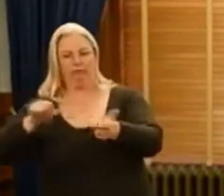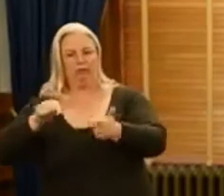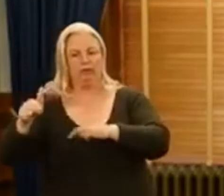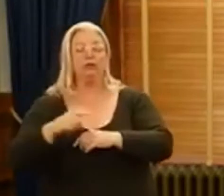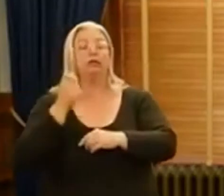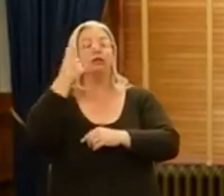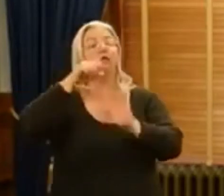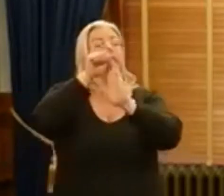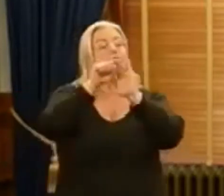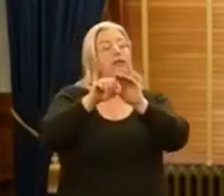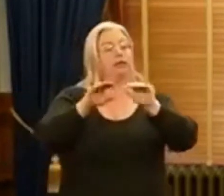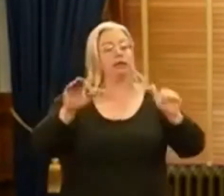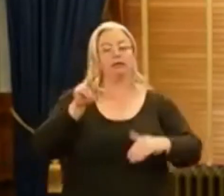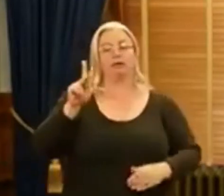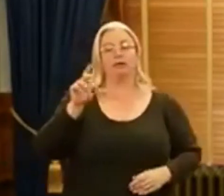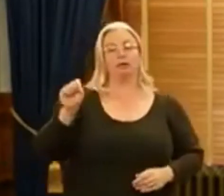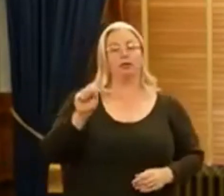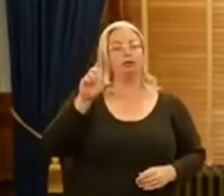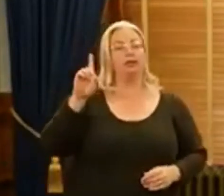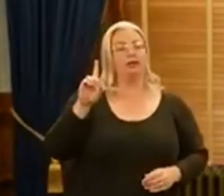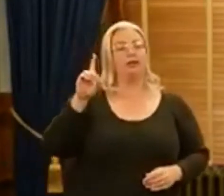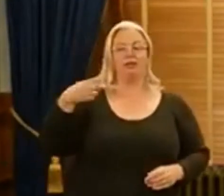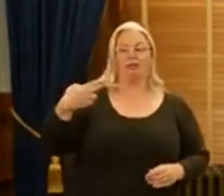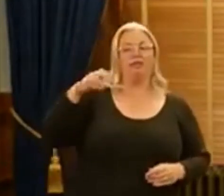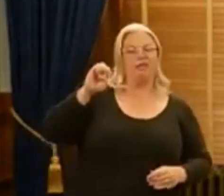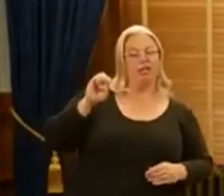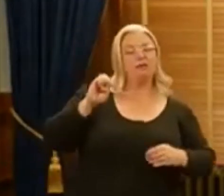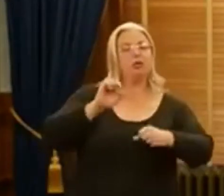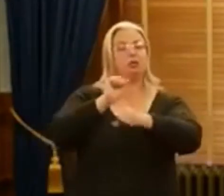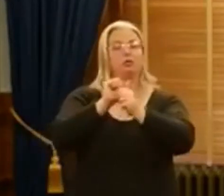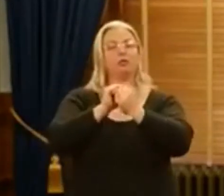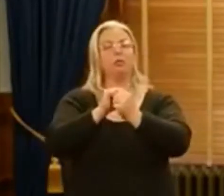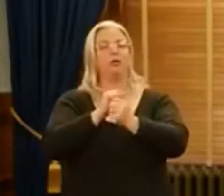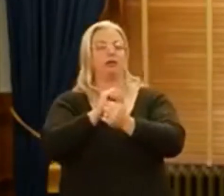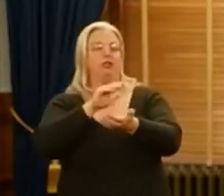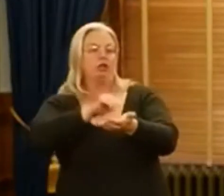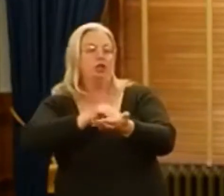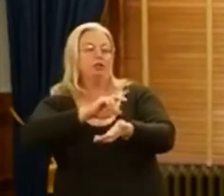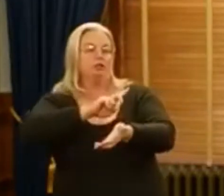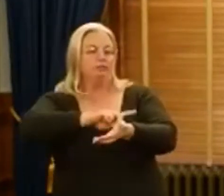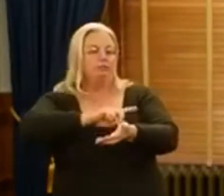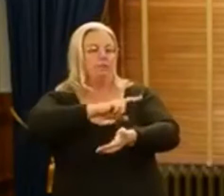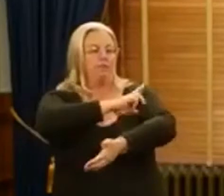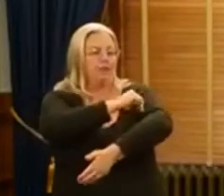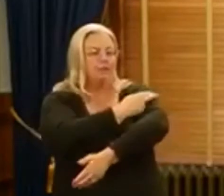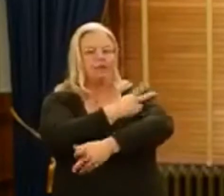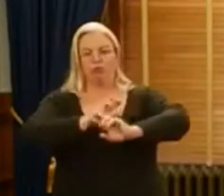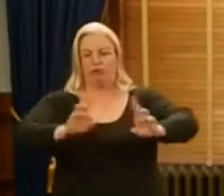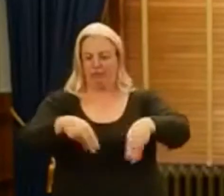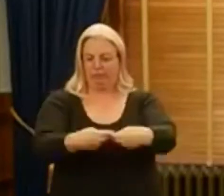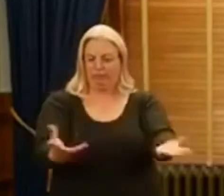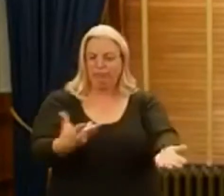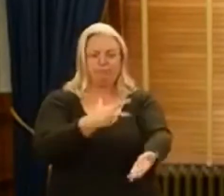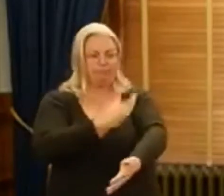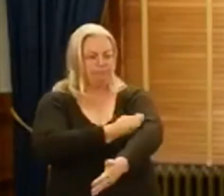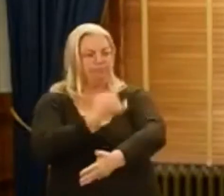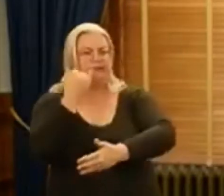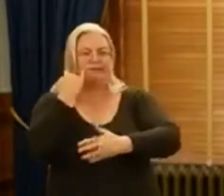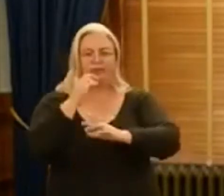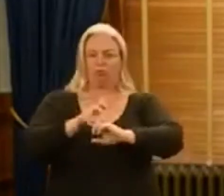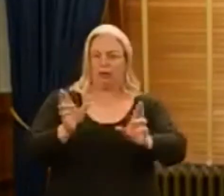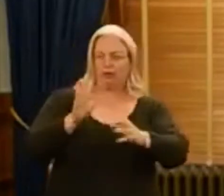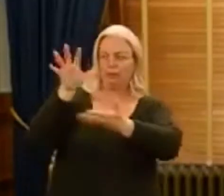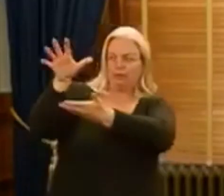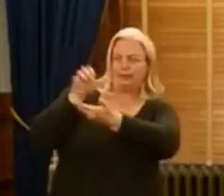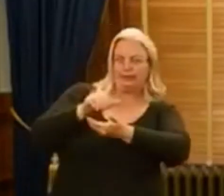level, the Kansas Department of Health and Environment is working with healthcare providers across the state to be ready to vaccinate Gansans when we receive the vaccine.